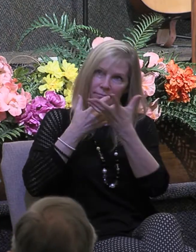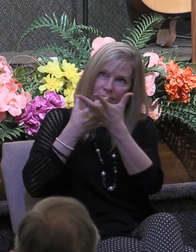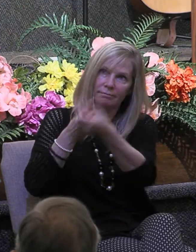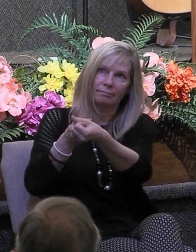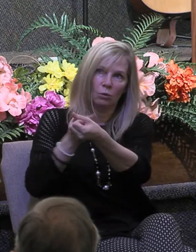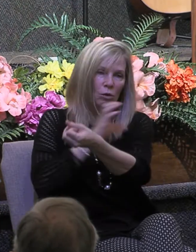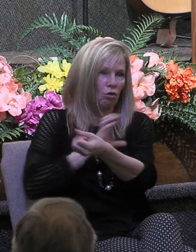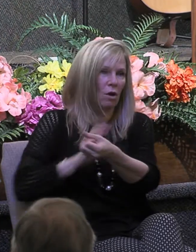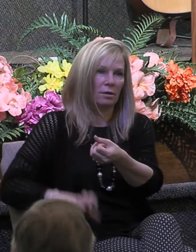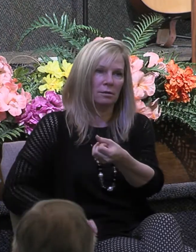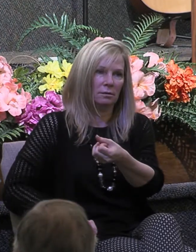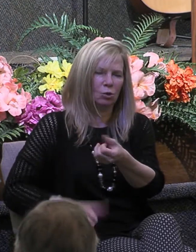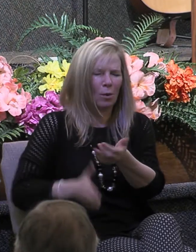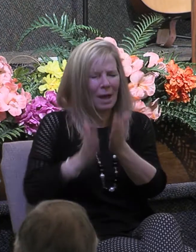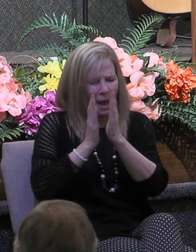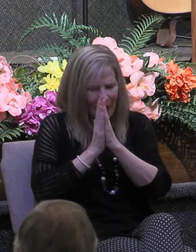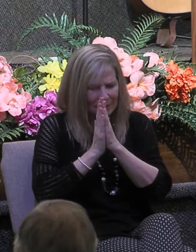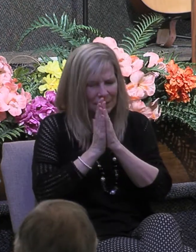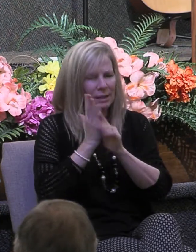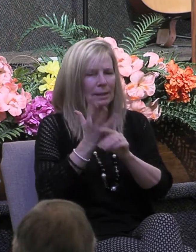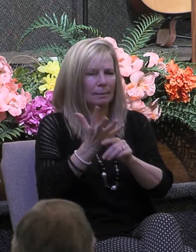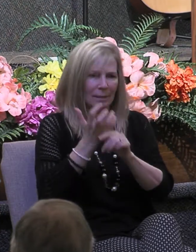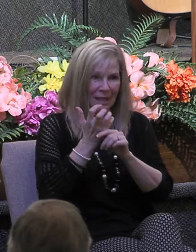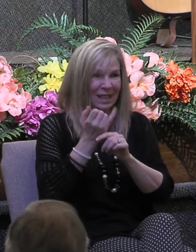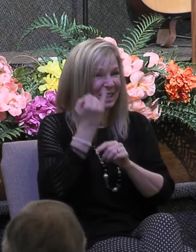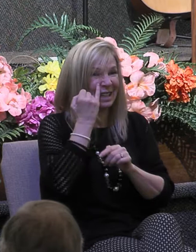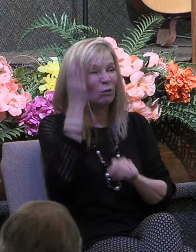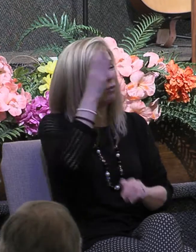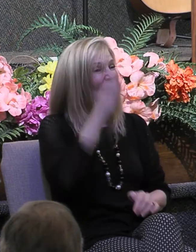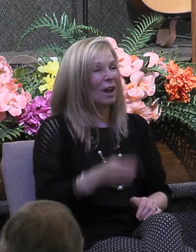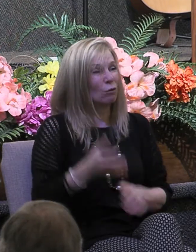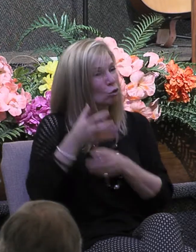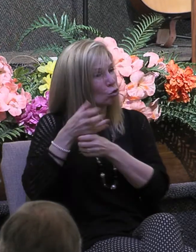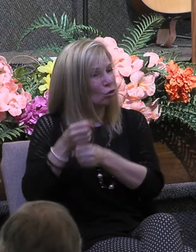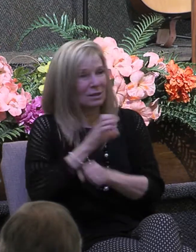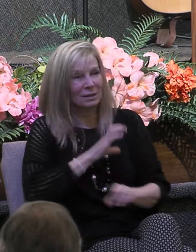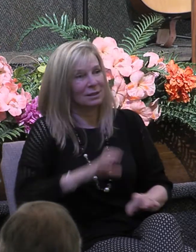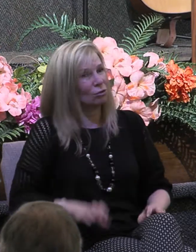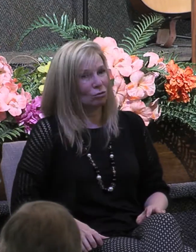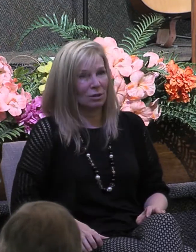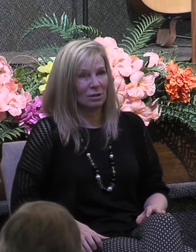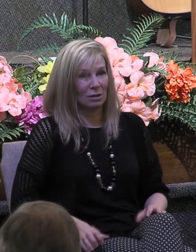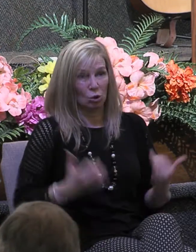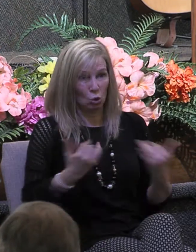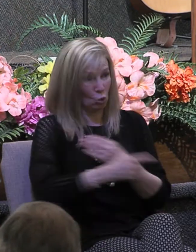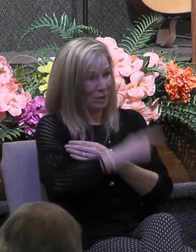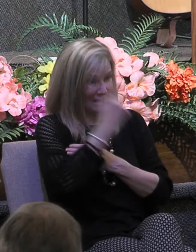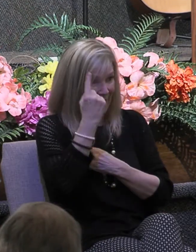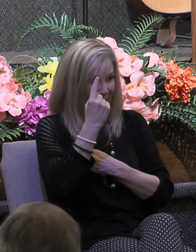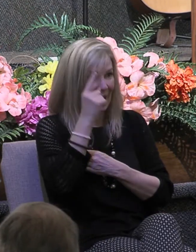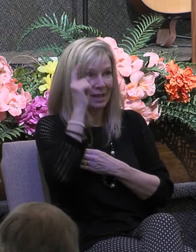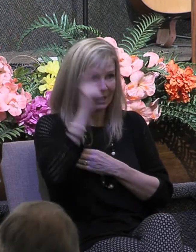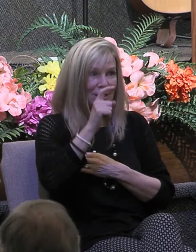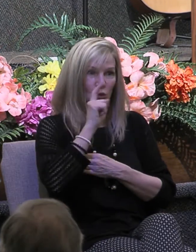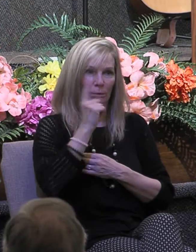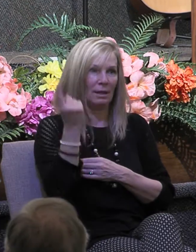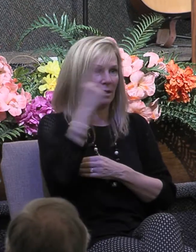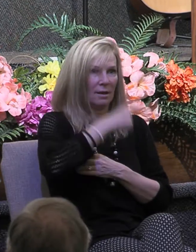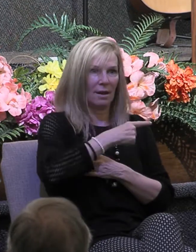you've never trusted Christ let this be the day of salvation you don't know if you have tomorrow turn to the